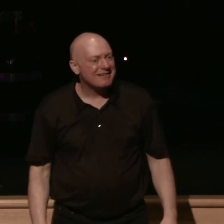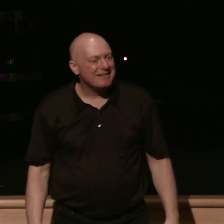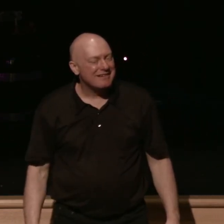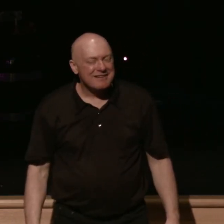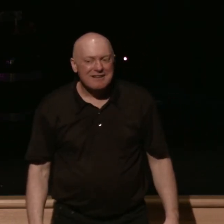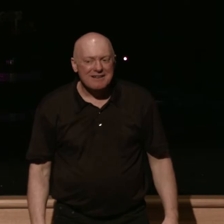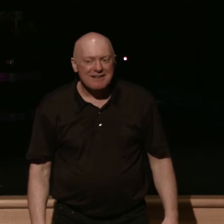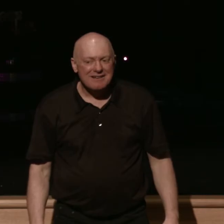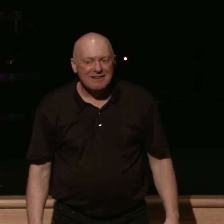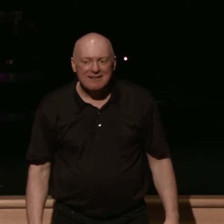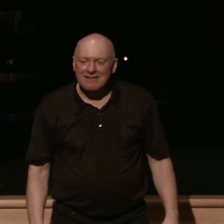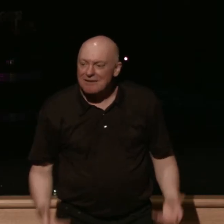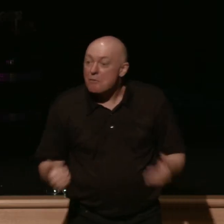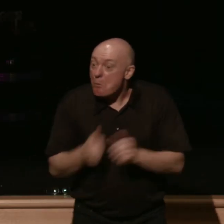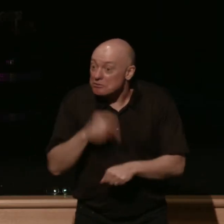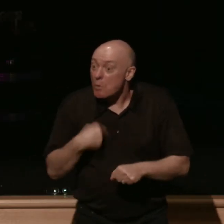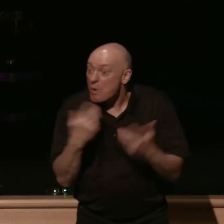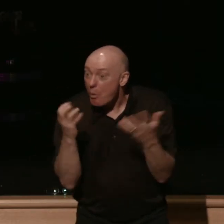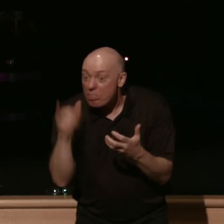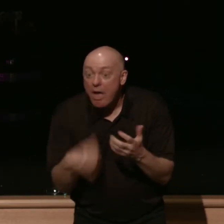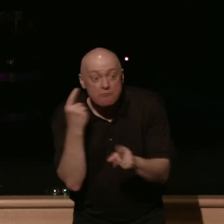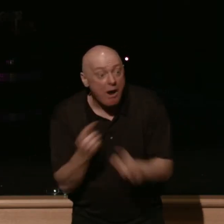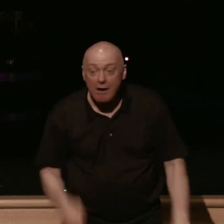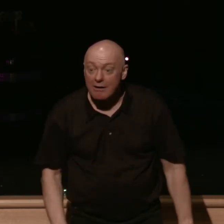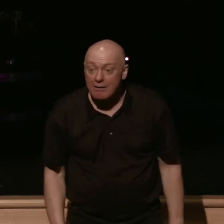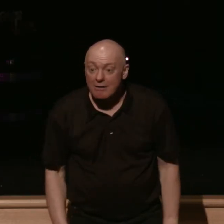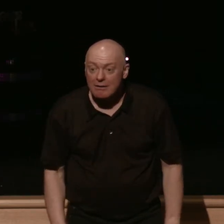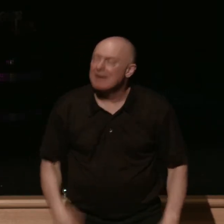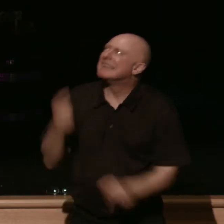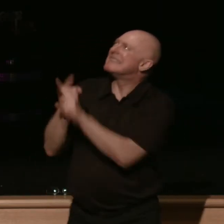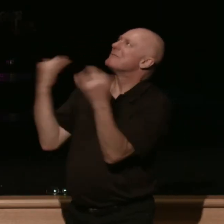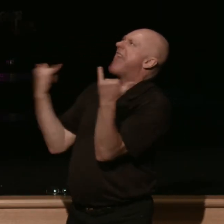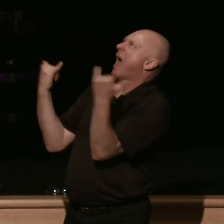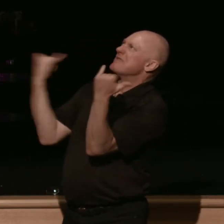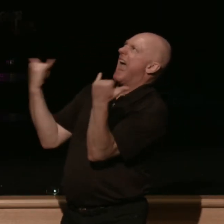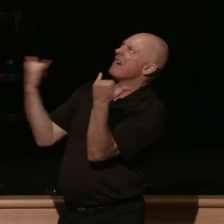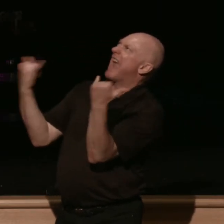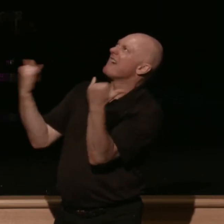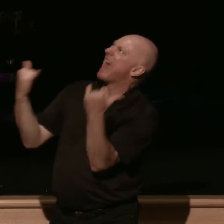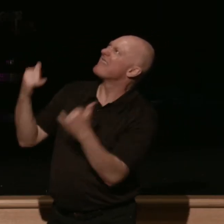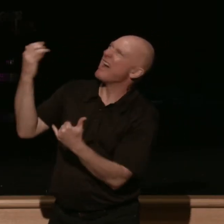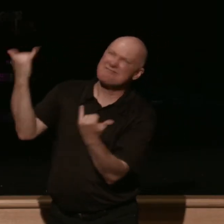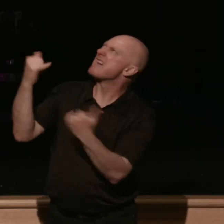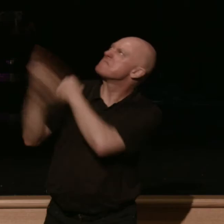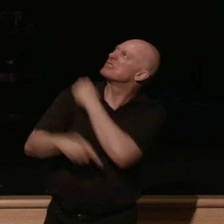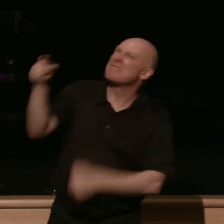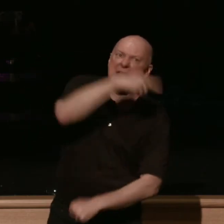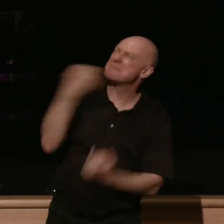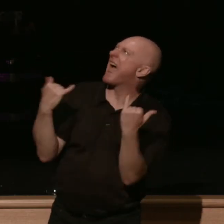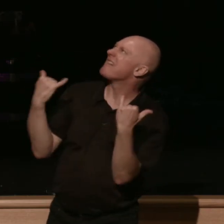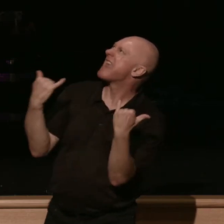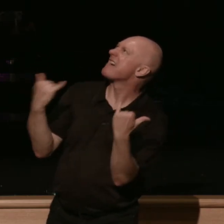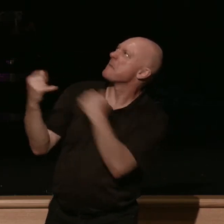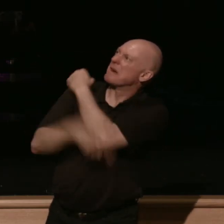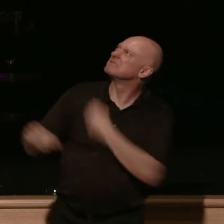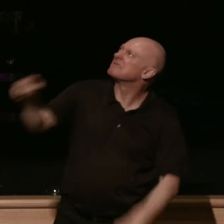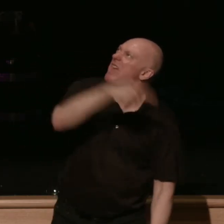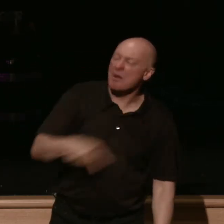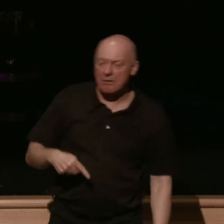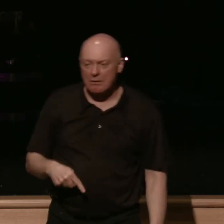that's what we're looking for most times aren't we right away right away god do it right away 400 years later